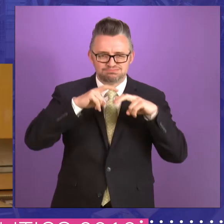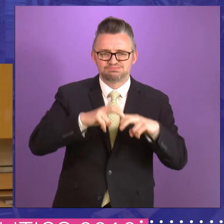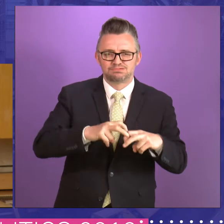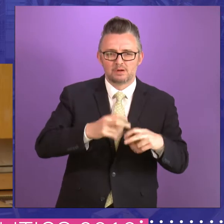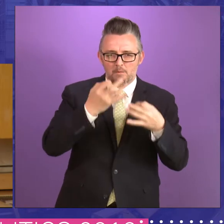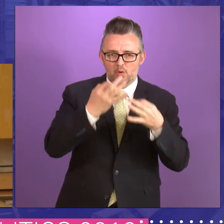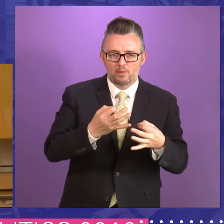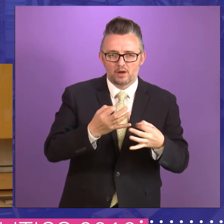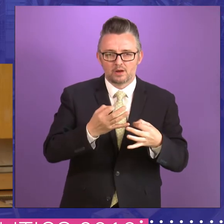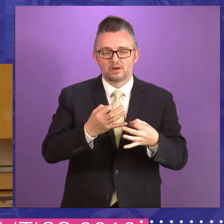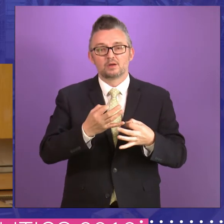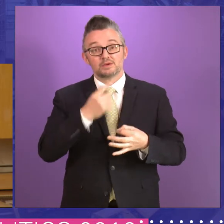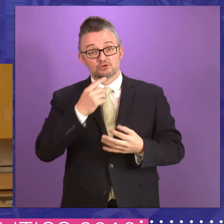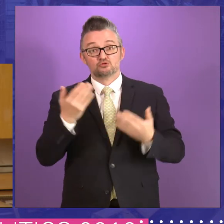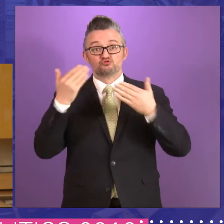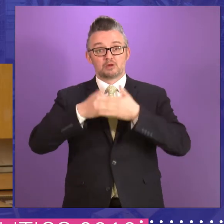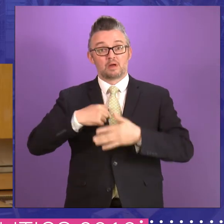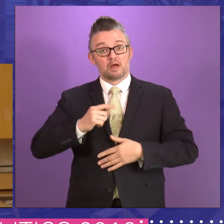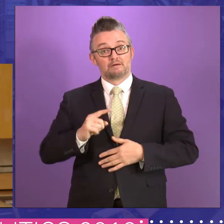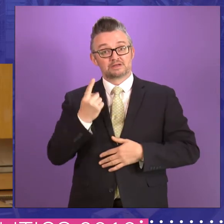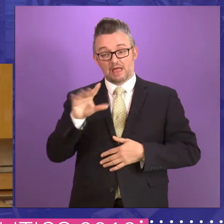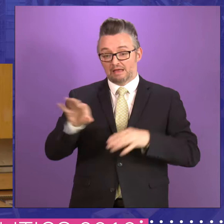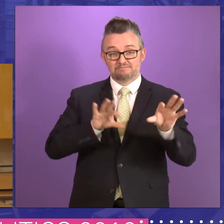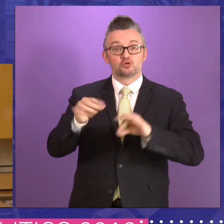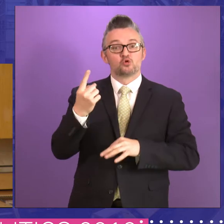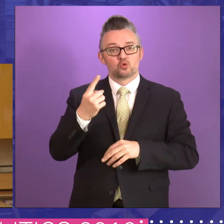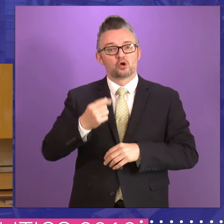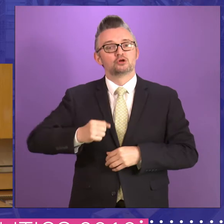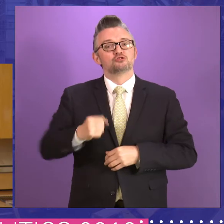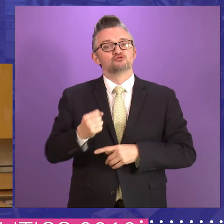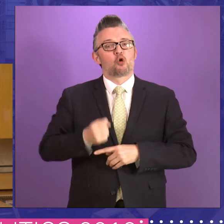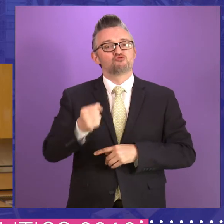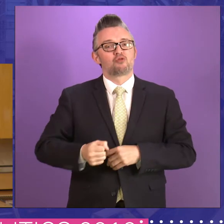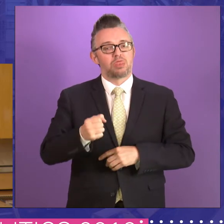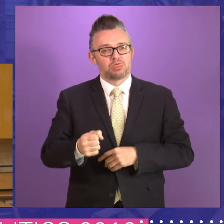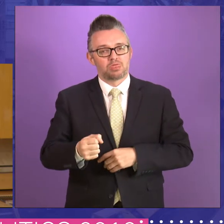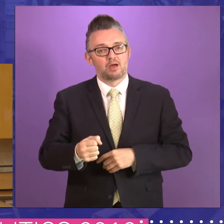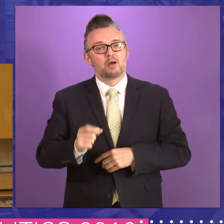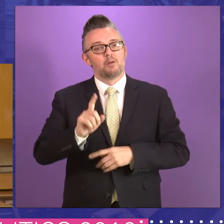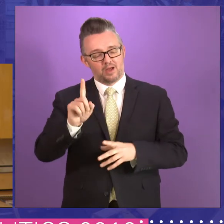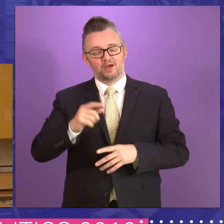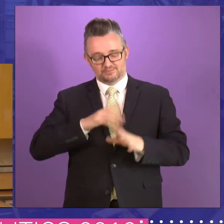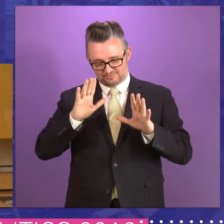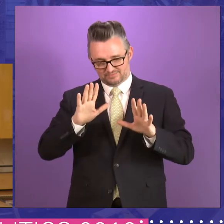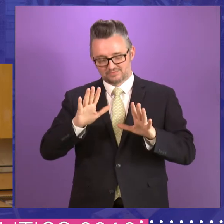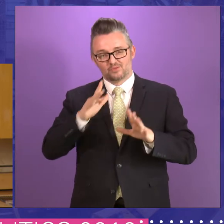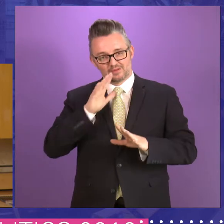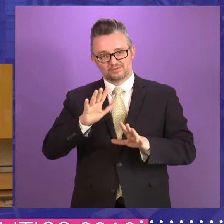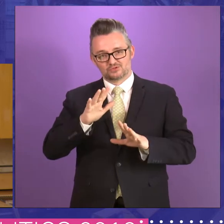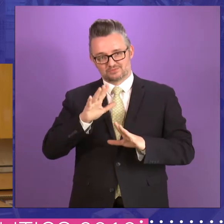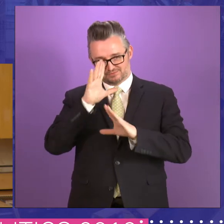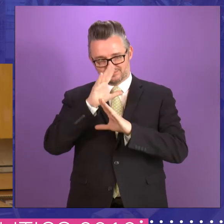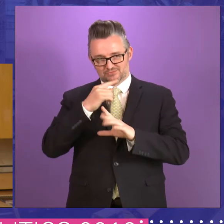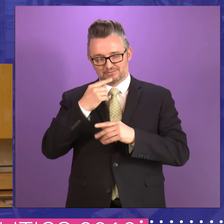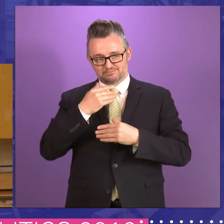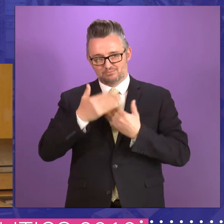And just for pure interest tonight, my first invitees would be Scotrail. But as a five traveller, I'll leave it, uh, leave it at that particular